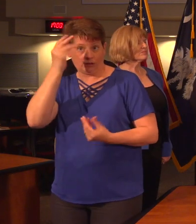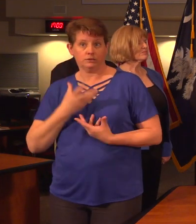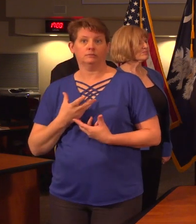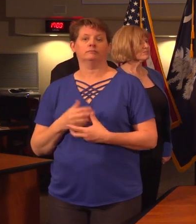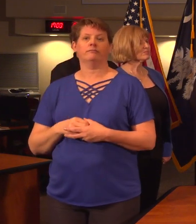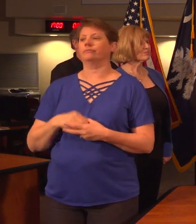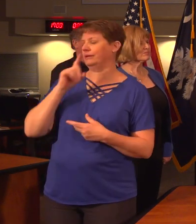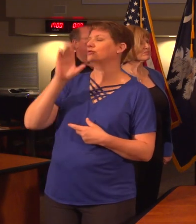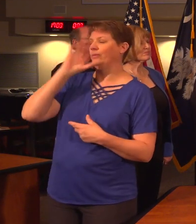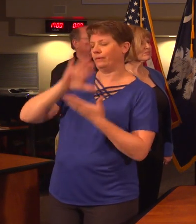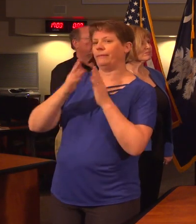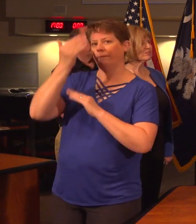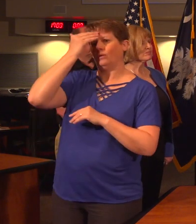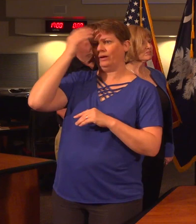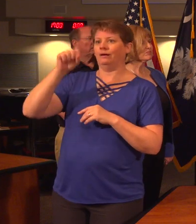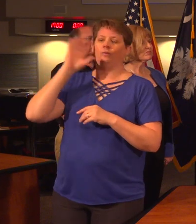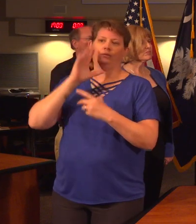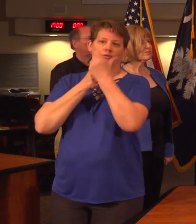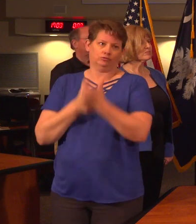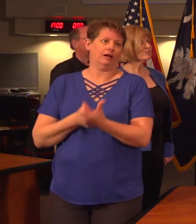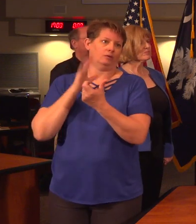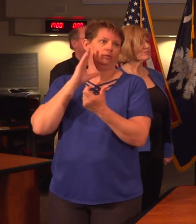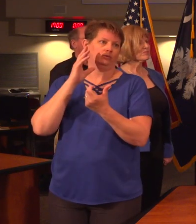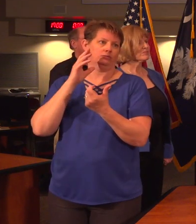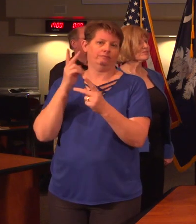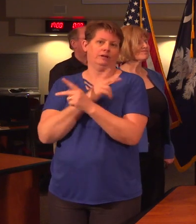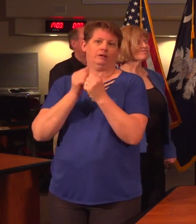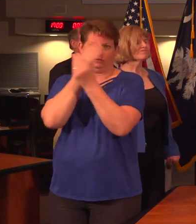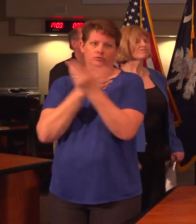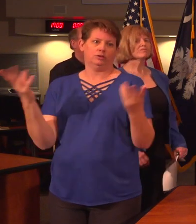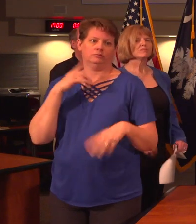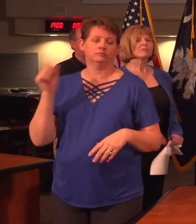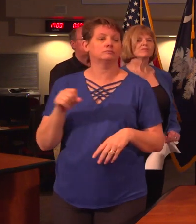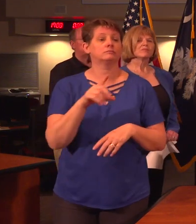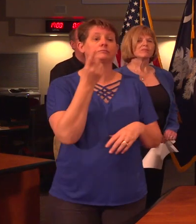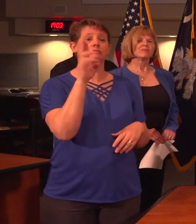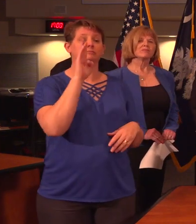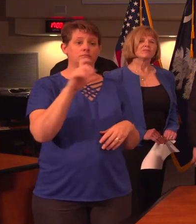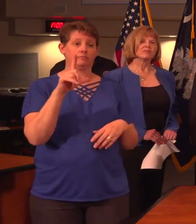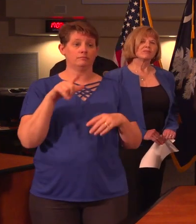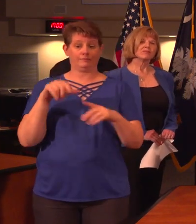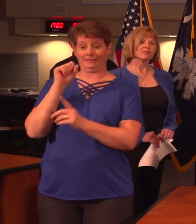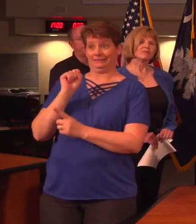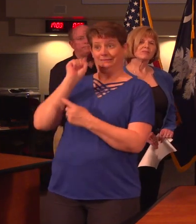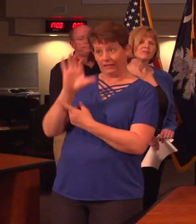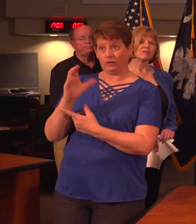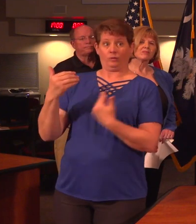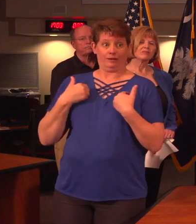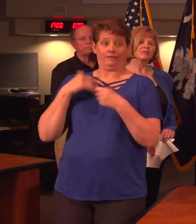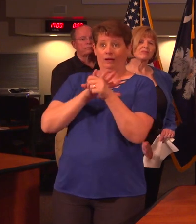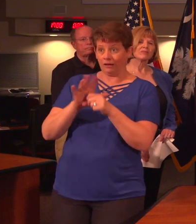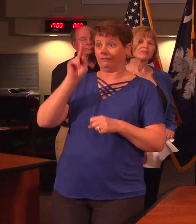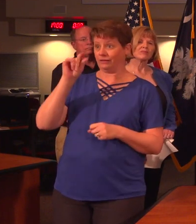I'm sure we'll become aware of those and track those and we'll figure out the best way to share those in the future Dr. Bell I want to confirm South Carolina we do have enough